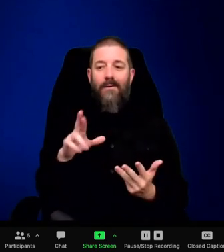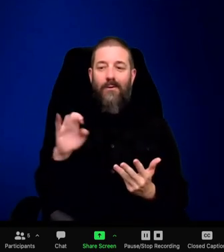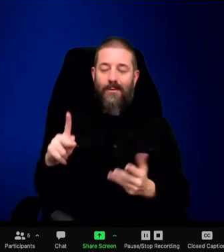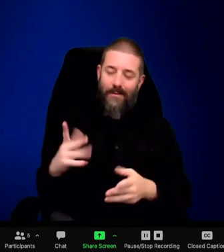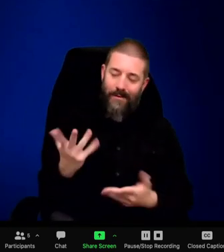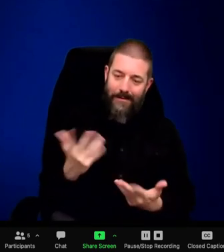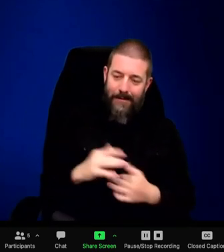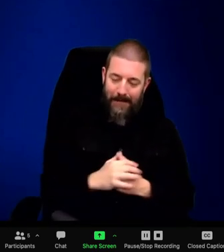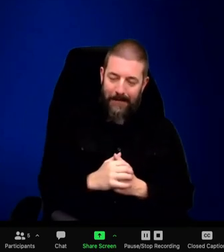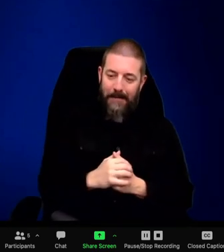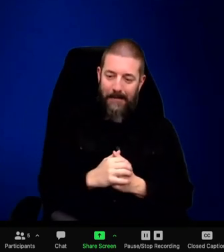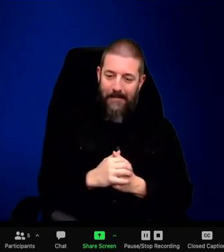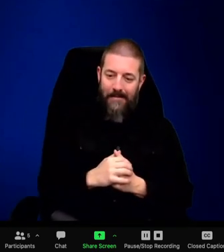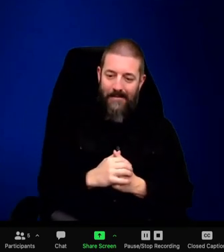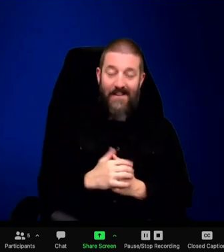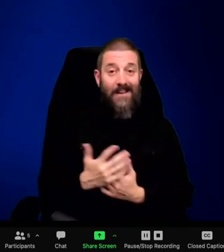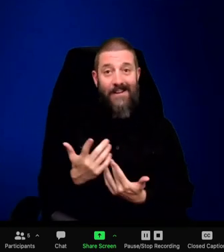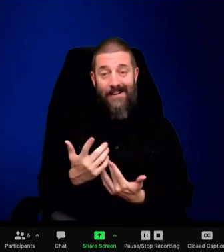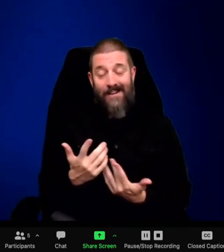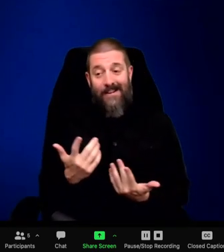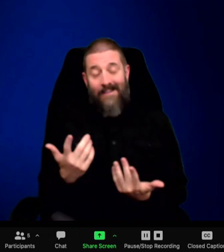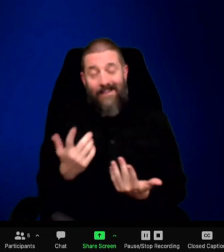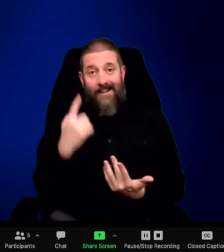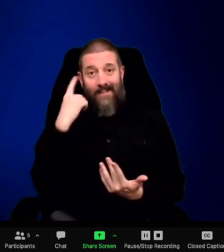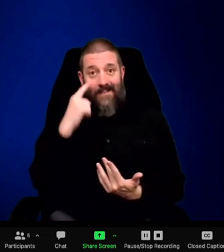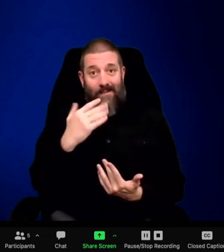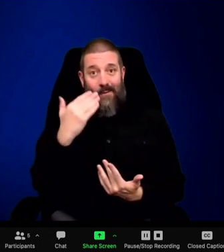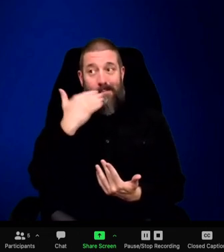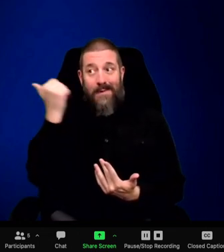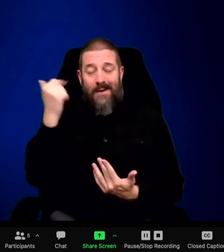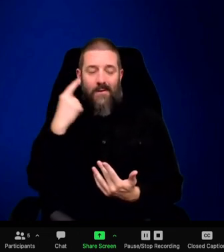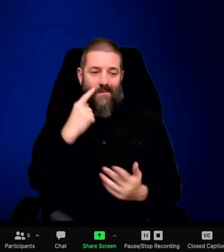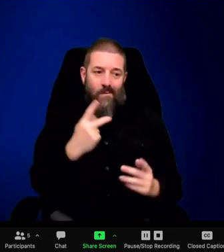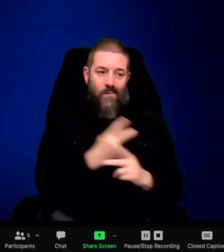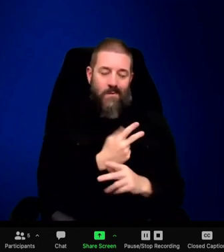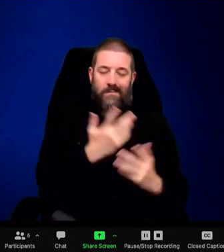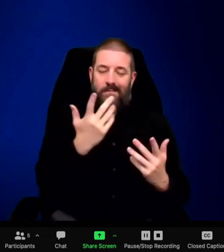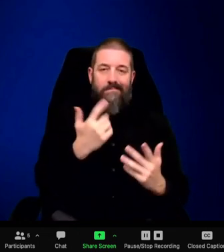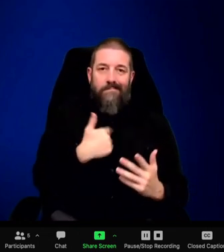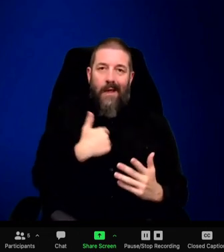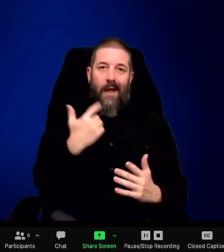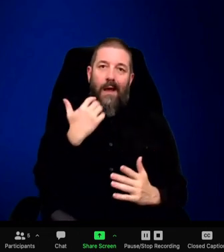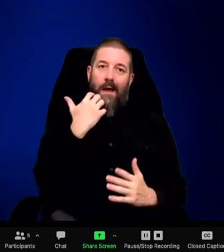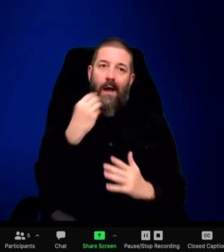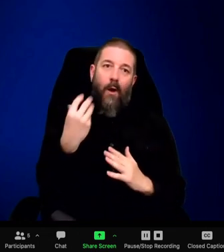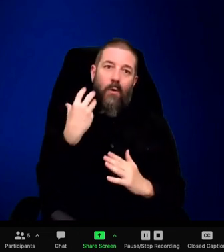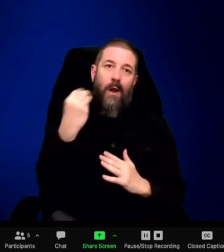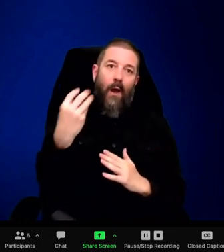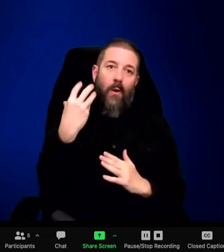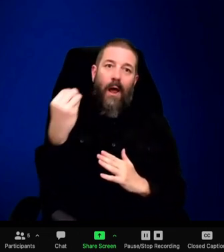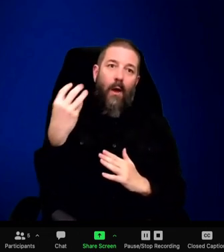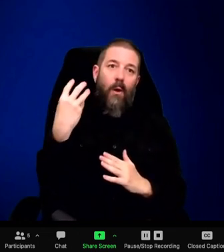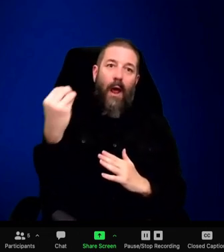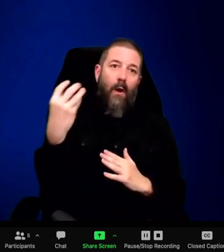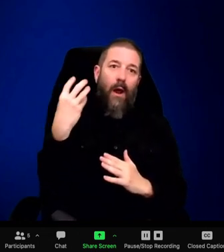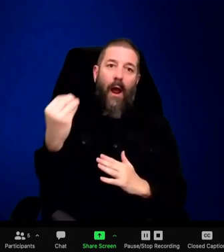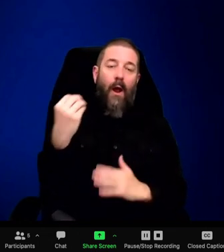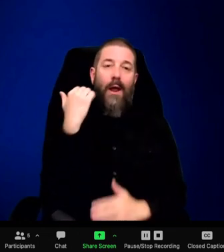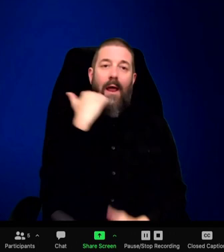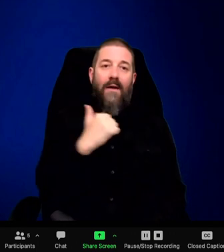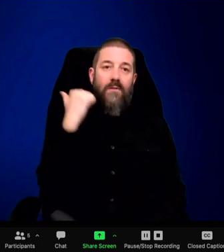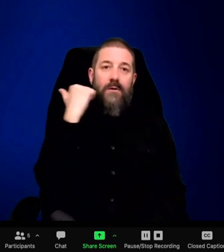over the years. So I don't know. I, anyone, I guess. Yeah. I, I'm not, I'm not very fussy. Yeah. Here is some way to be pretty good.